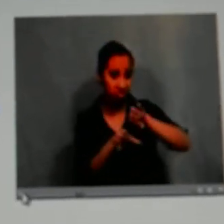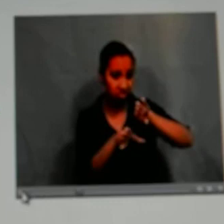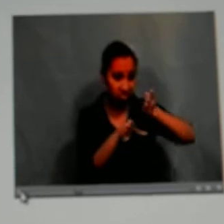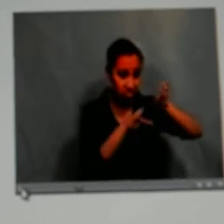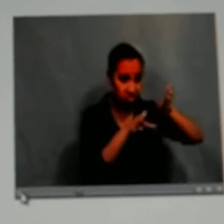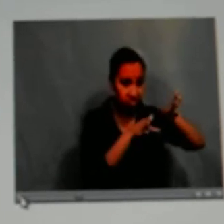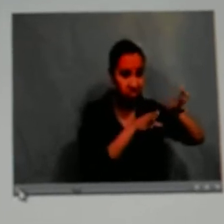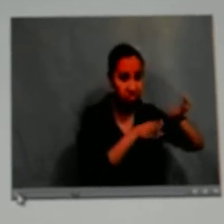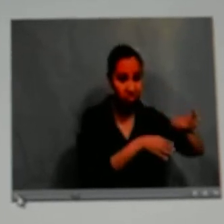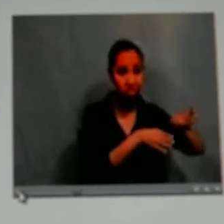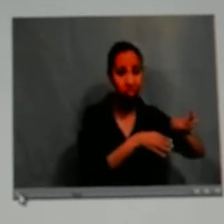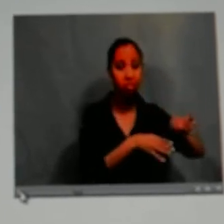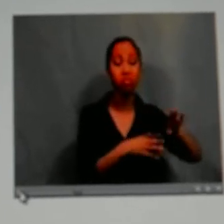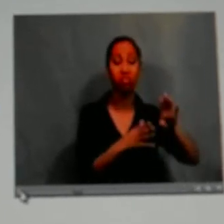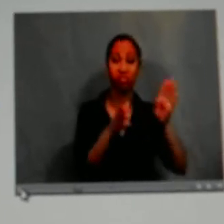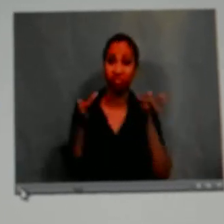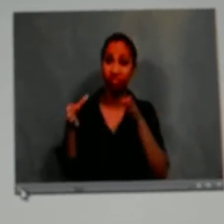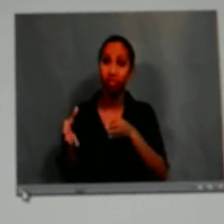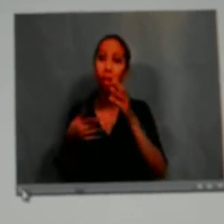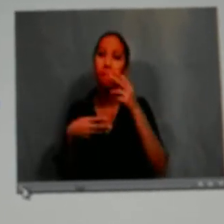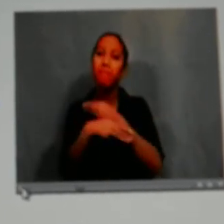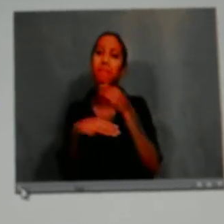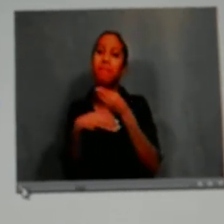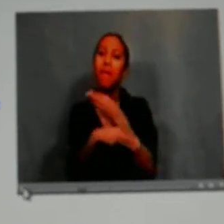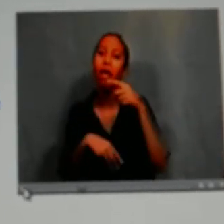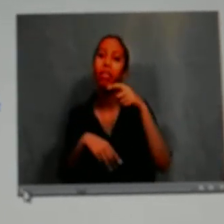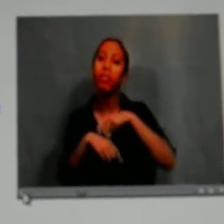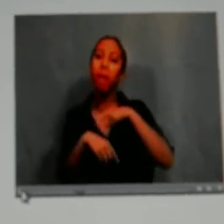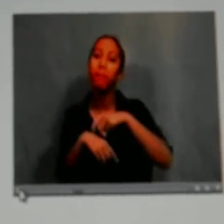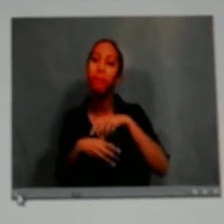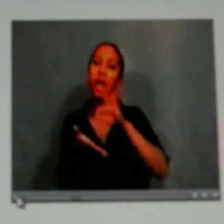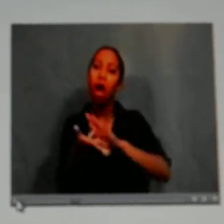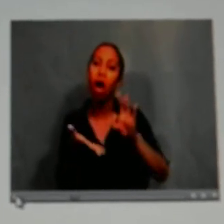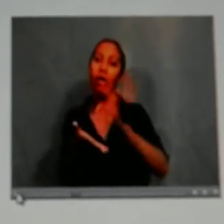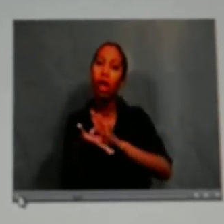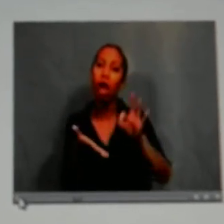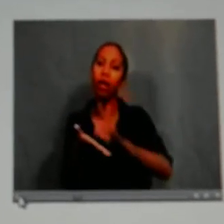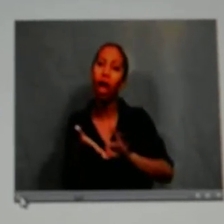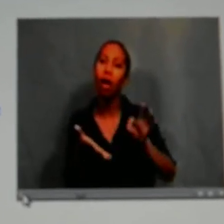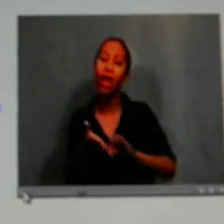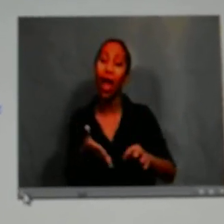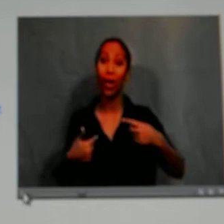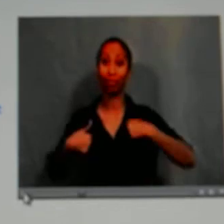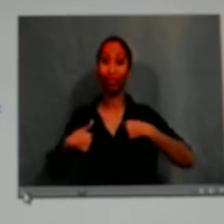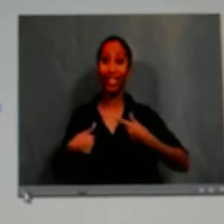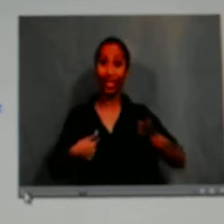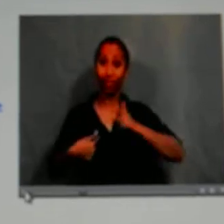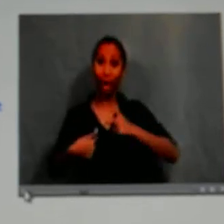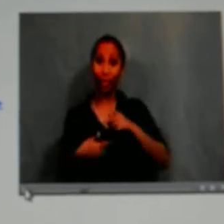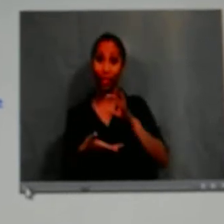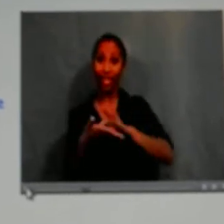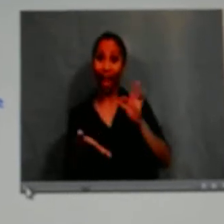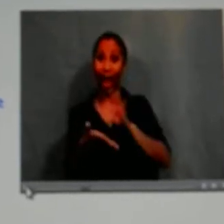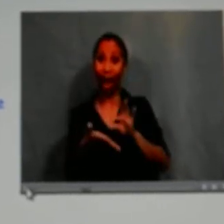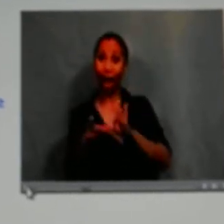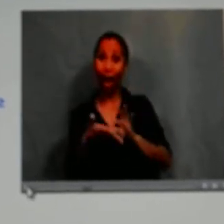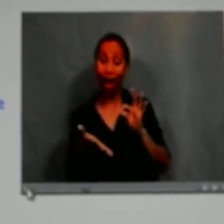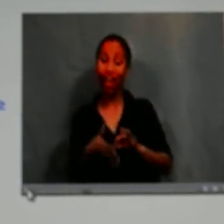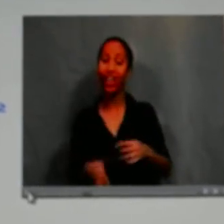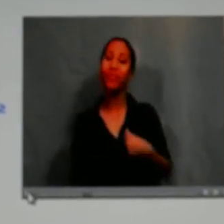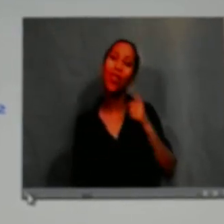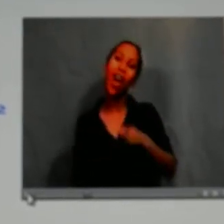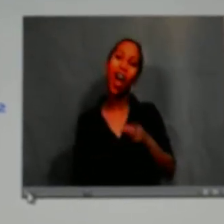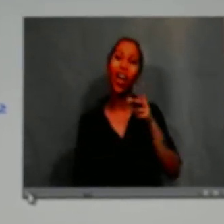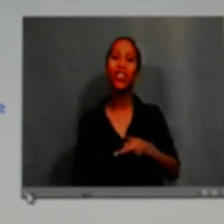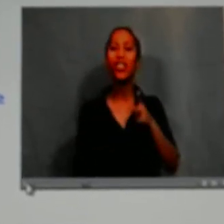So what happened next is after art class was finished, it was time for me to go to math class and practice counting.